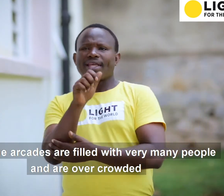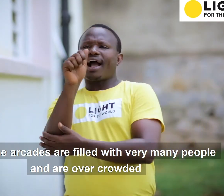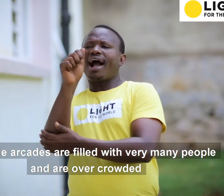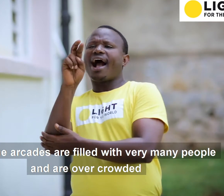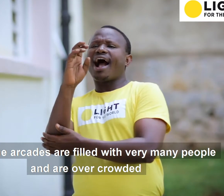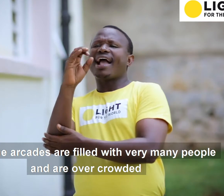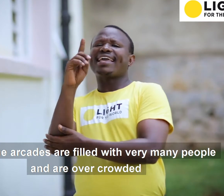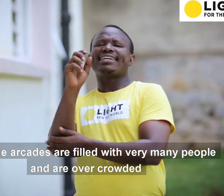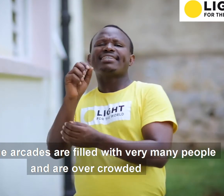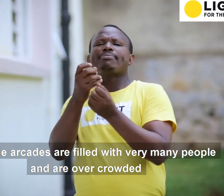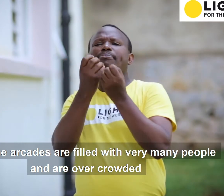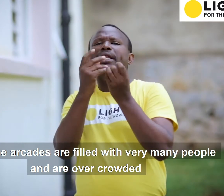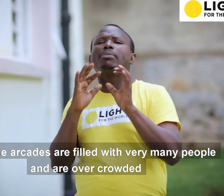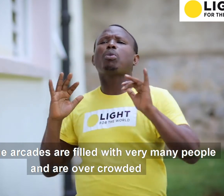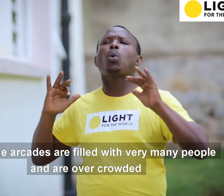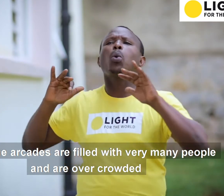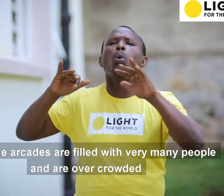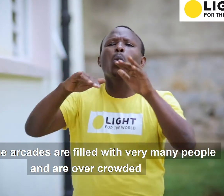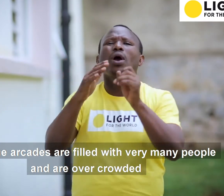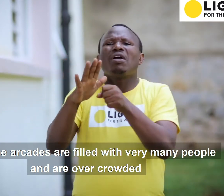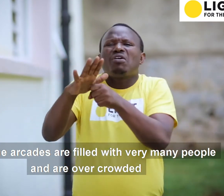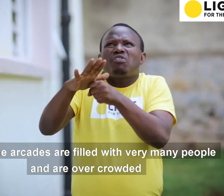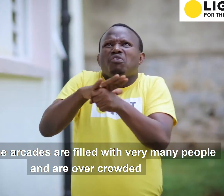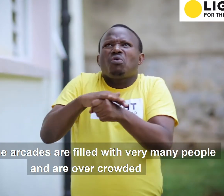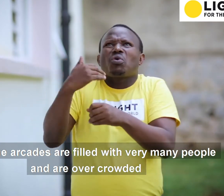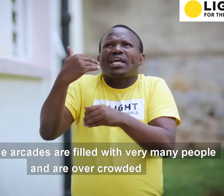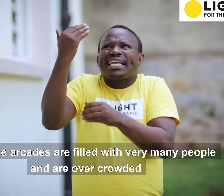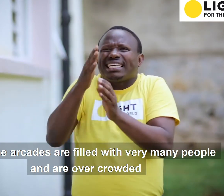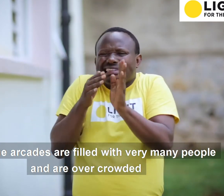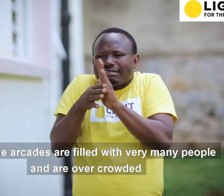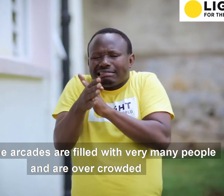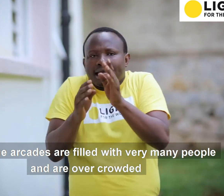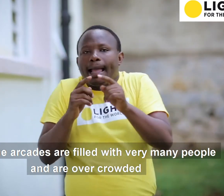11. kids are filled with very many people and overly crowded.